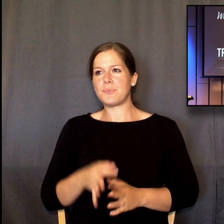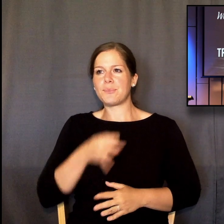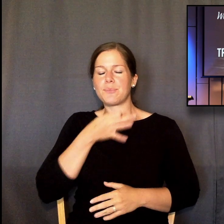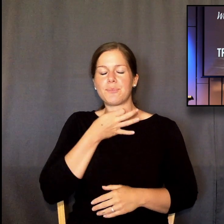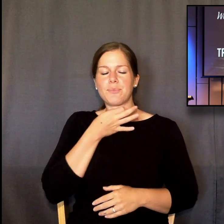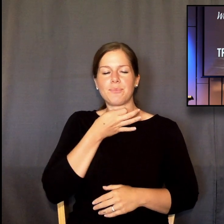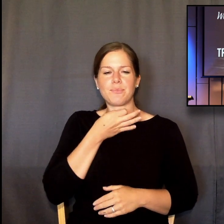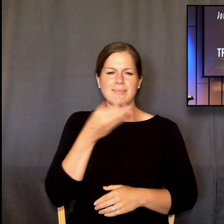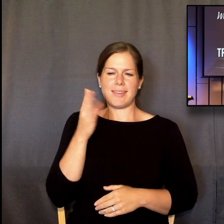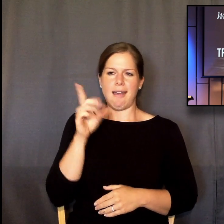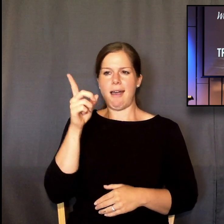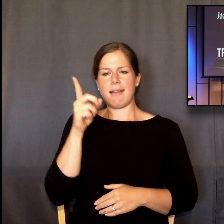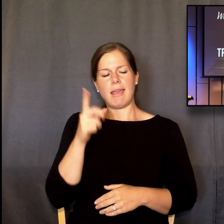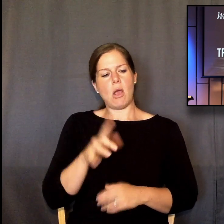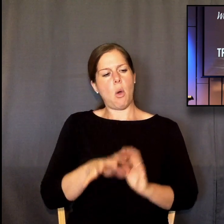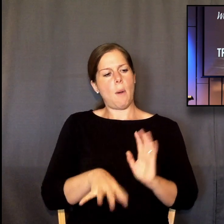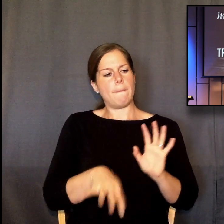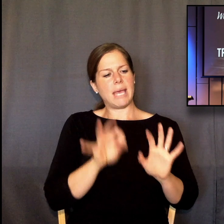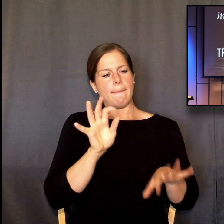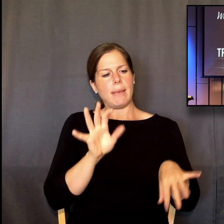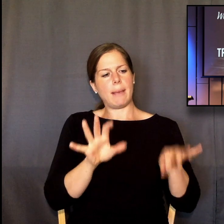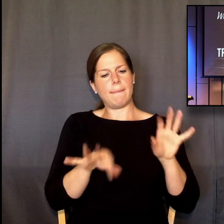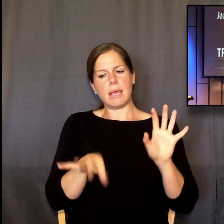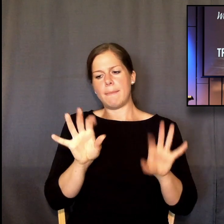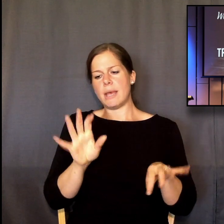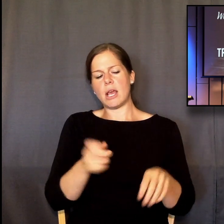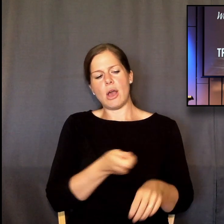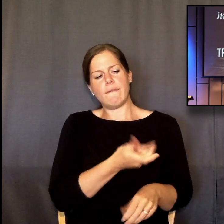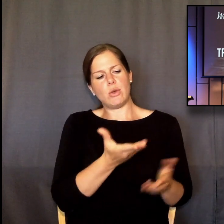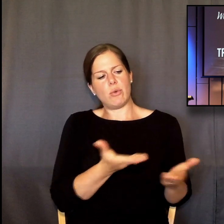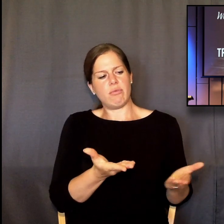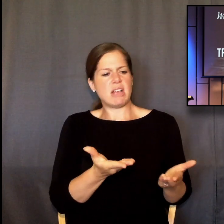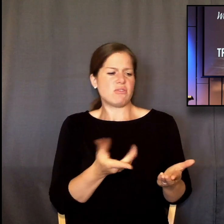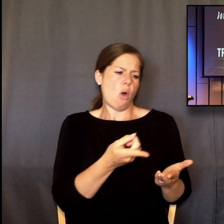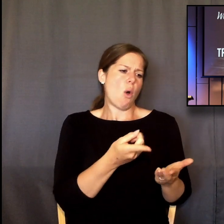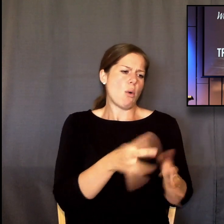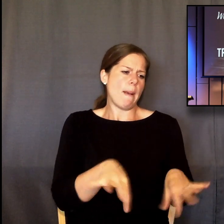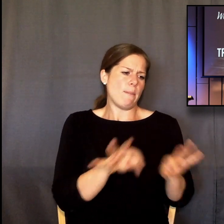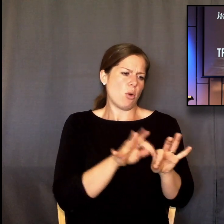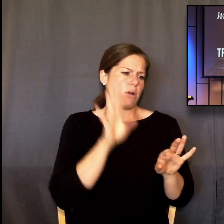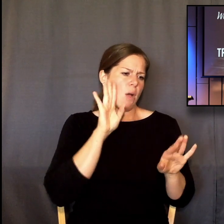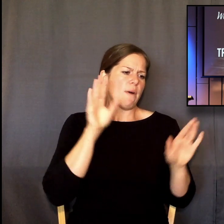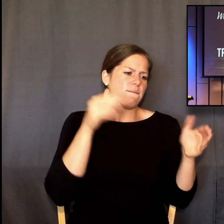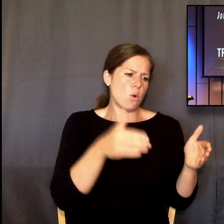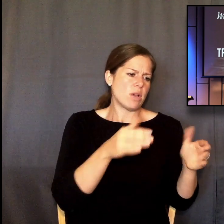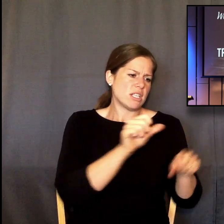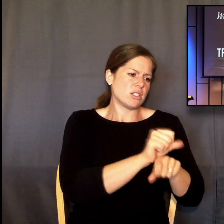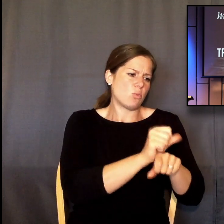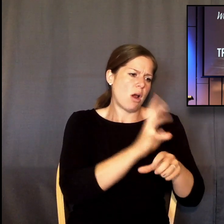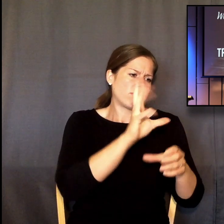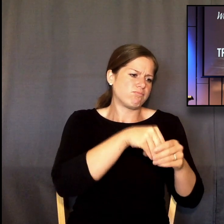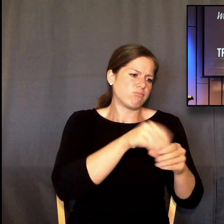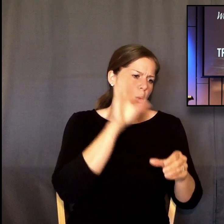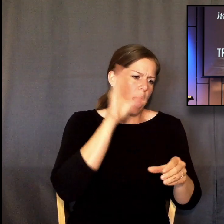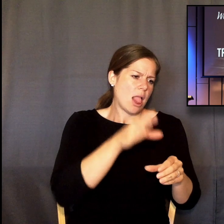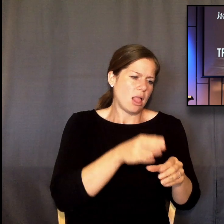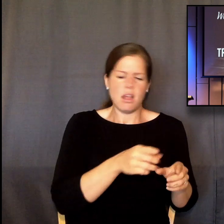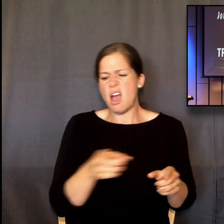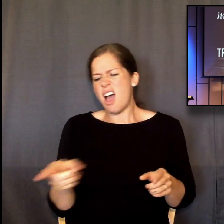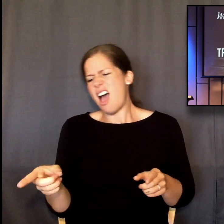I'm going to work here. I'm just going to let that kind of go, and whatever happens, happens. He's not forgetful. He's not scatterbrained.